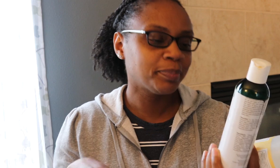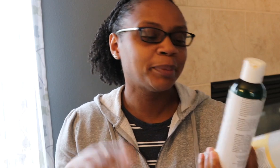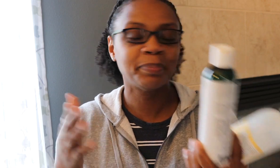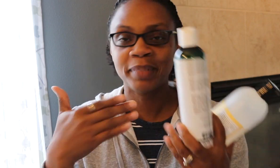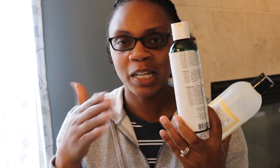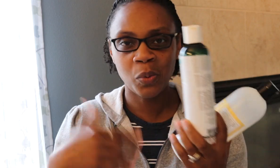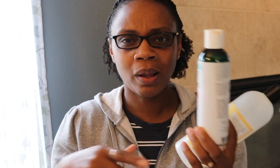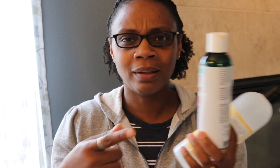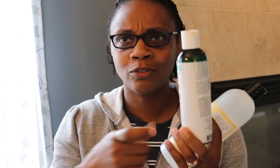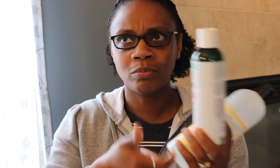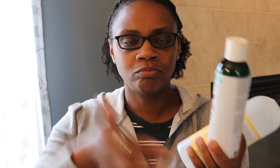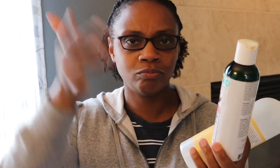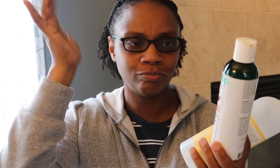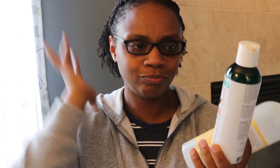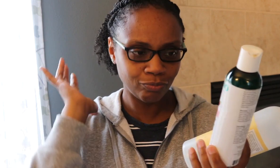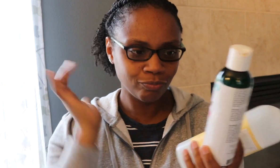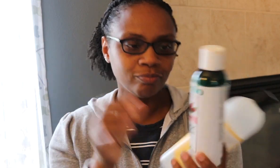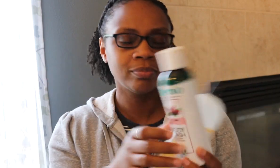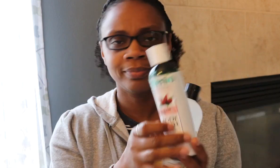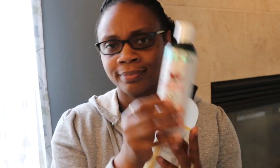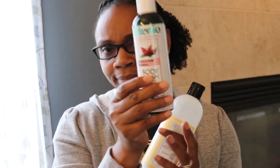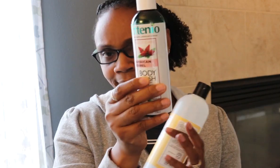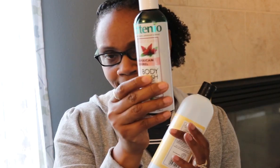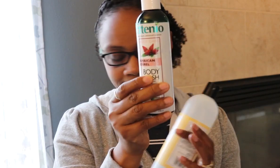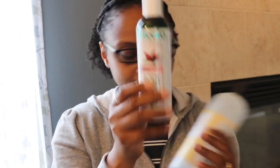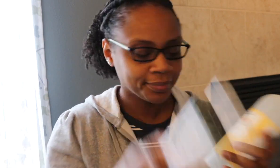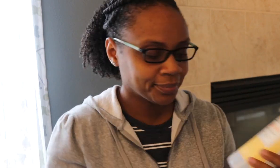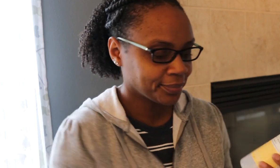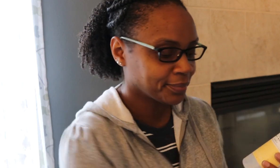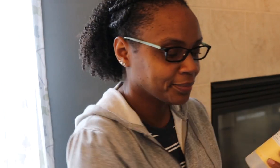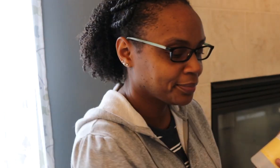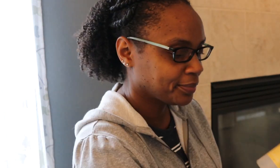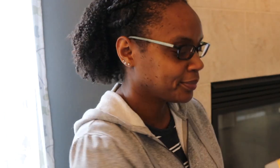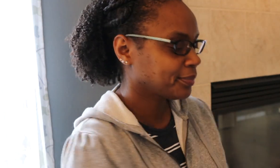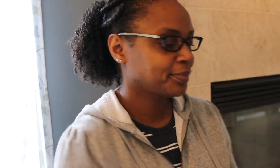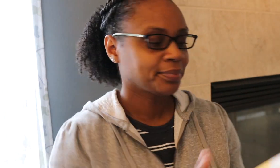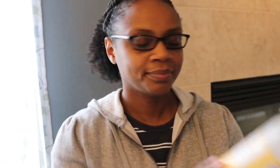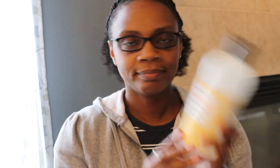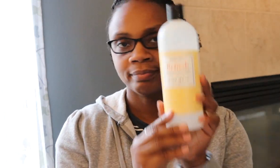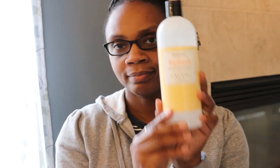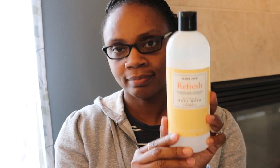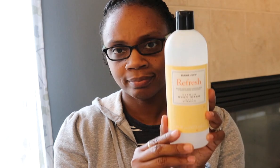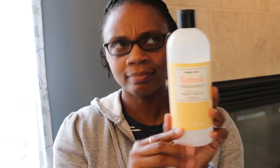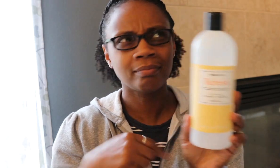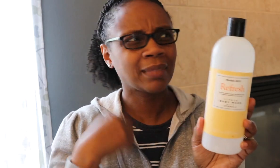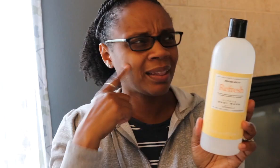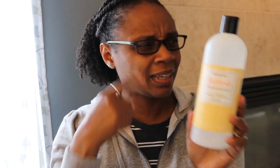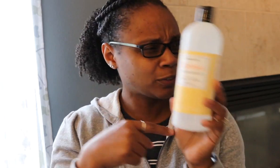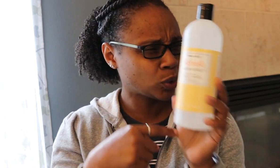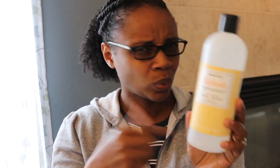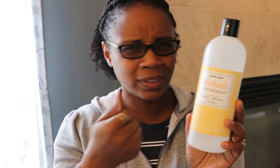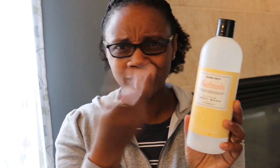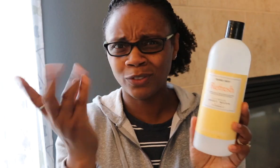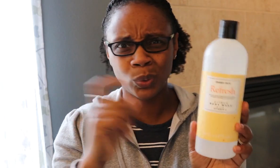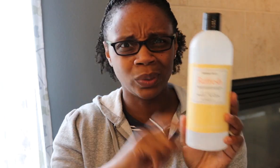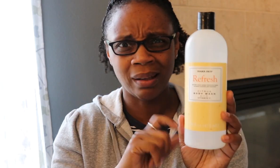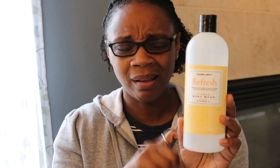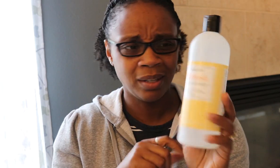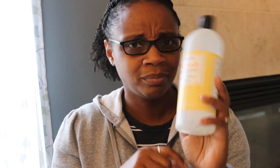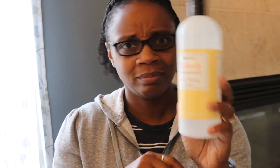rich scent. But yeah, this one was from quite a while ago. I finished that up and this Refresh body wash.